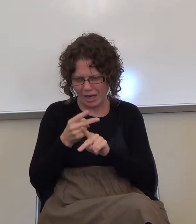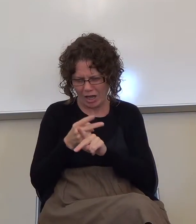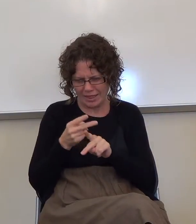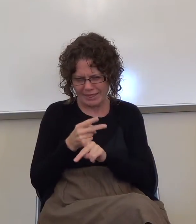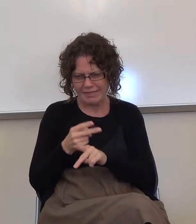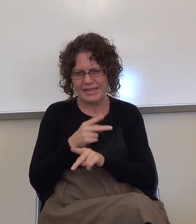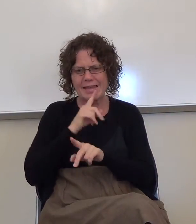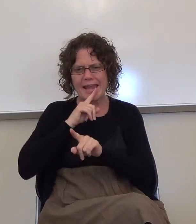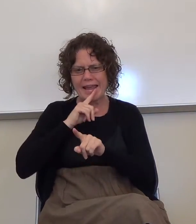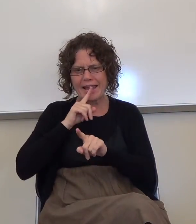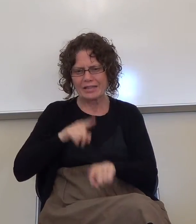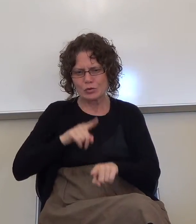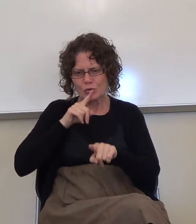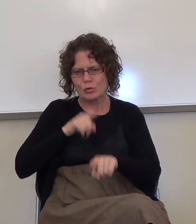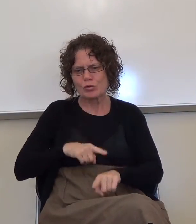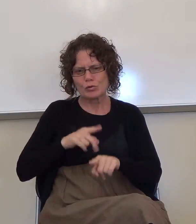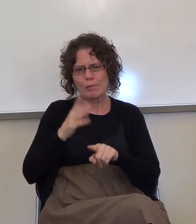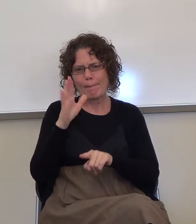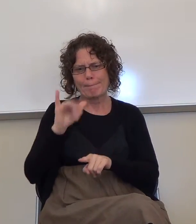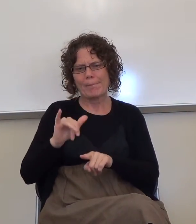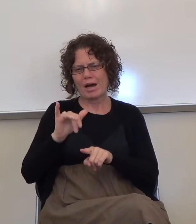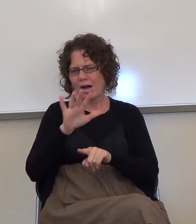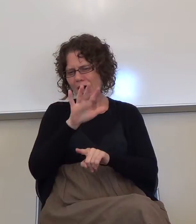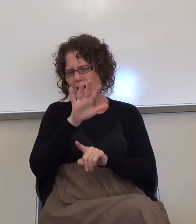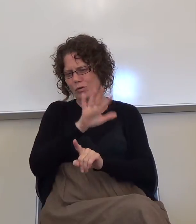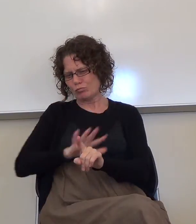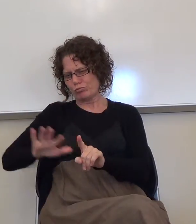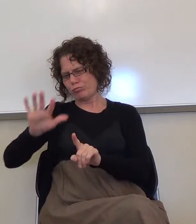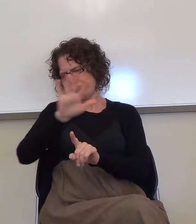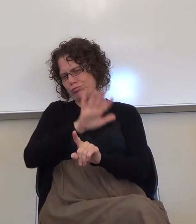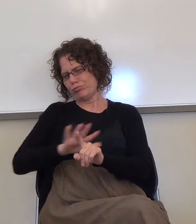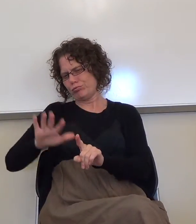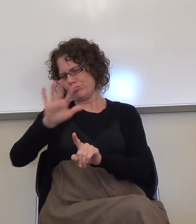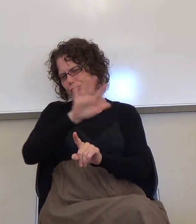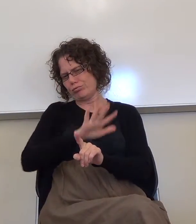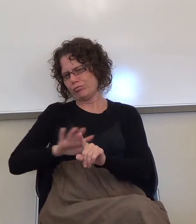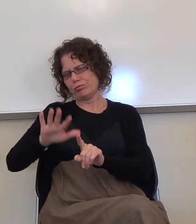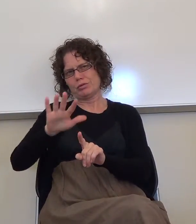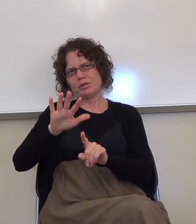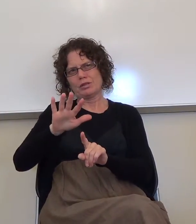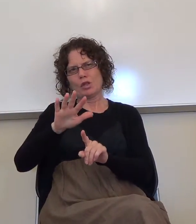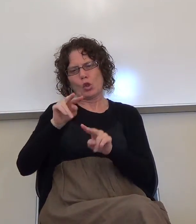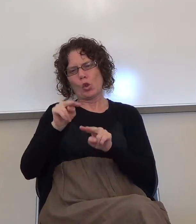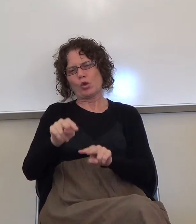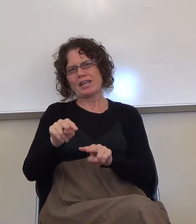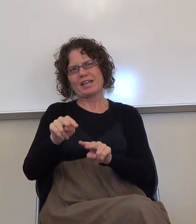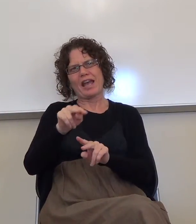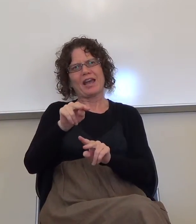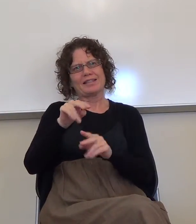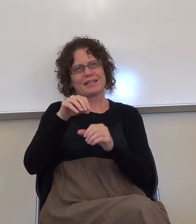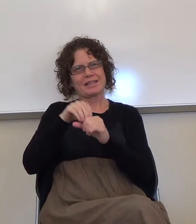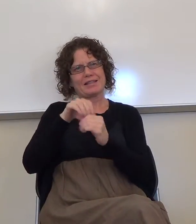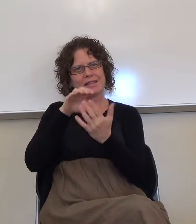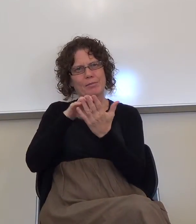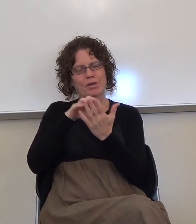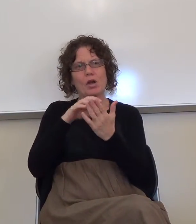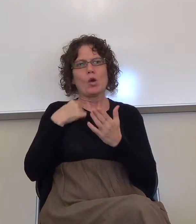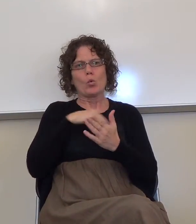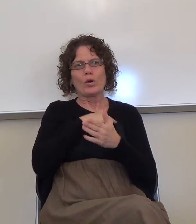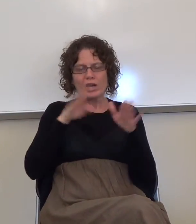the paragraph. Okay. So, we're going to really kind of zero in on those specific types of clues.